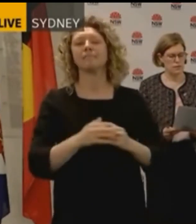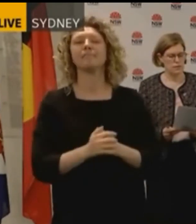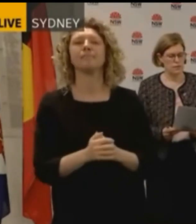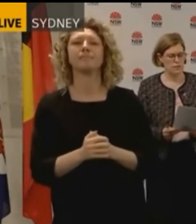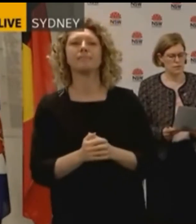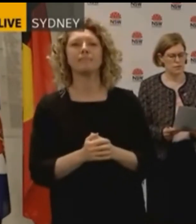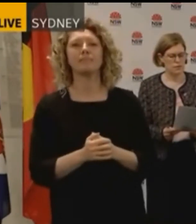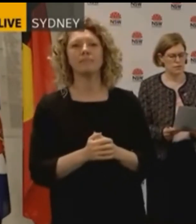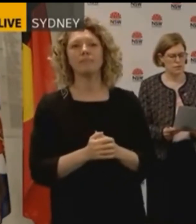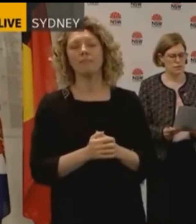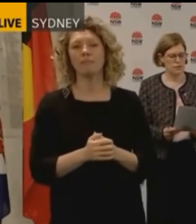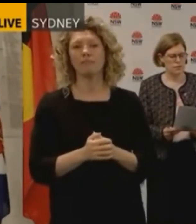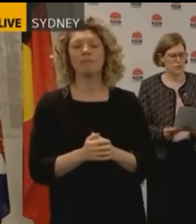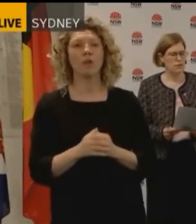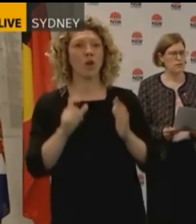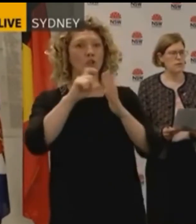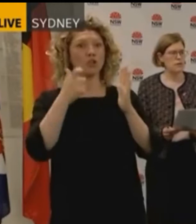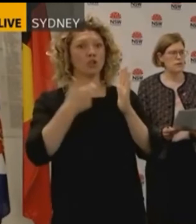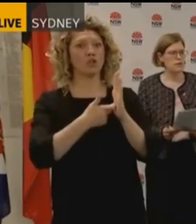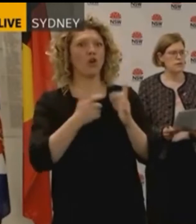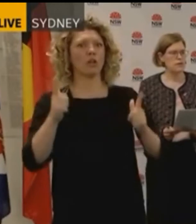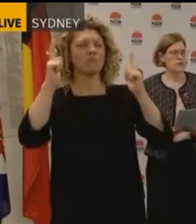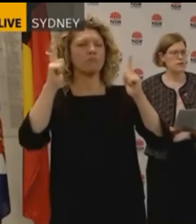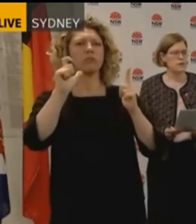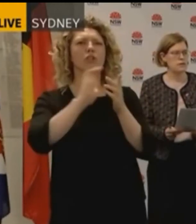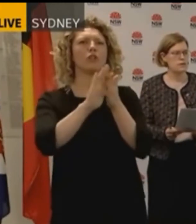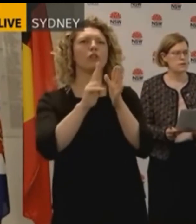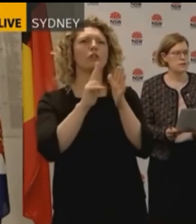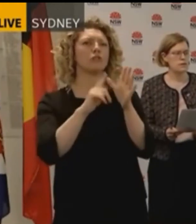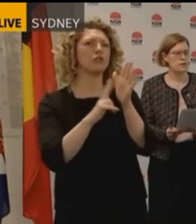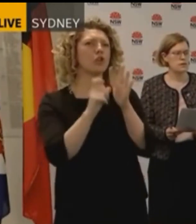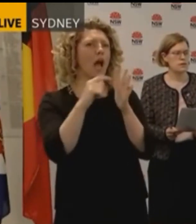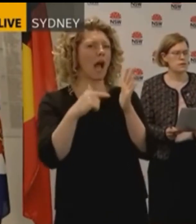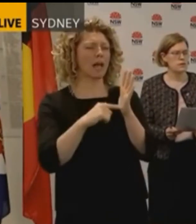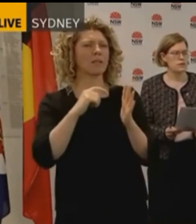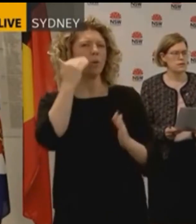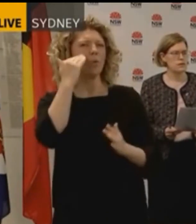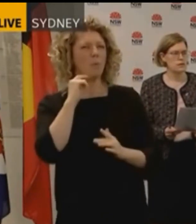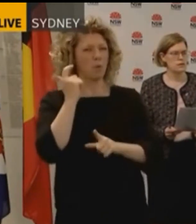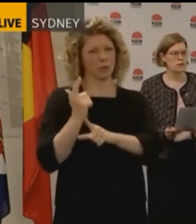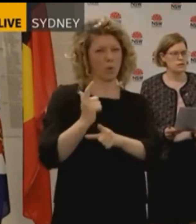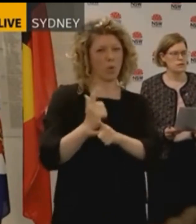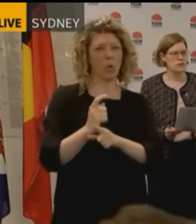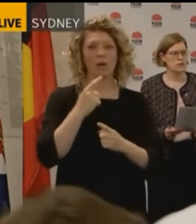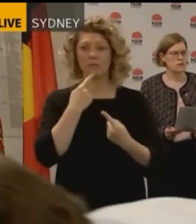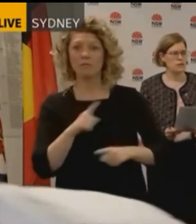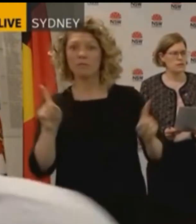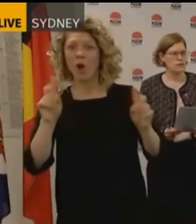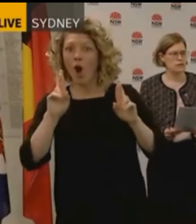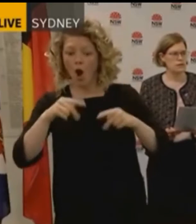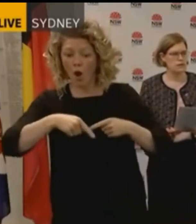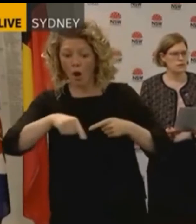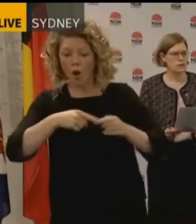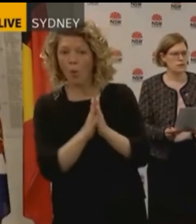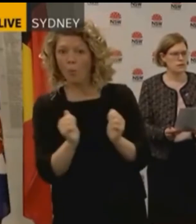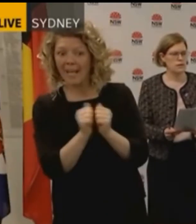Dr Chant is happy with the number of cases we have over the weekend we are and want to announce further